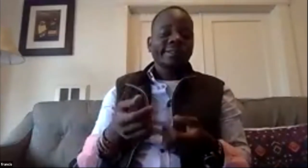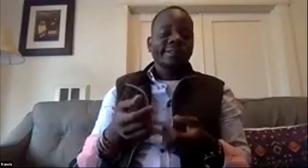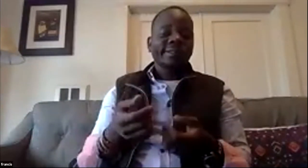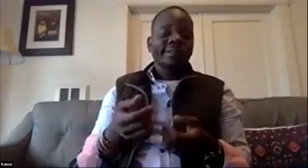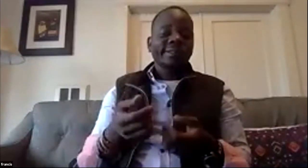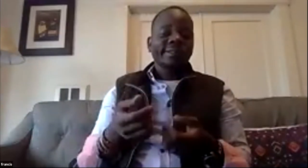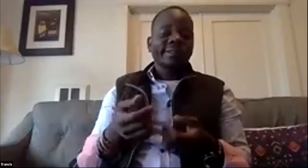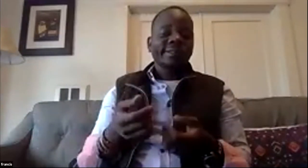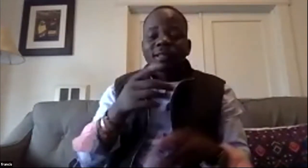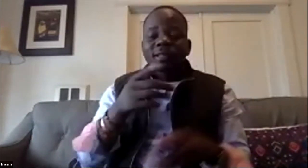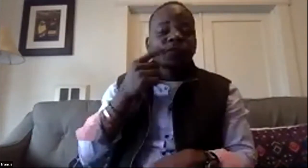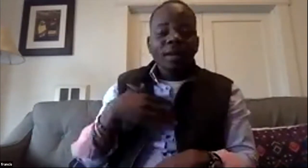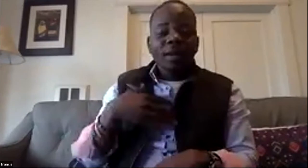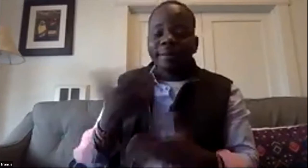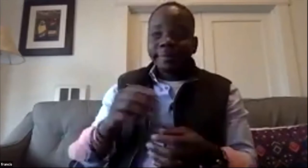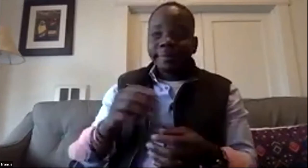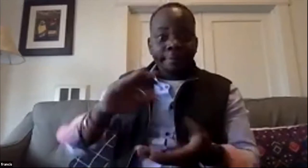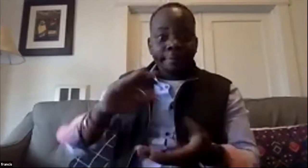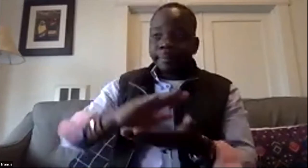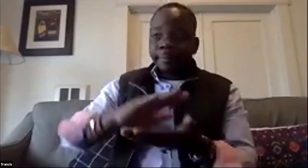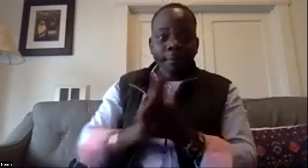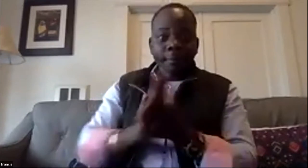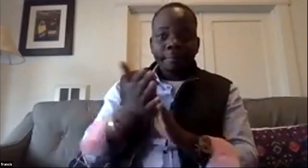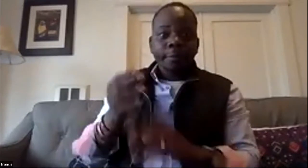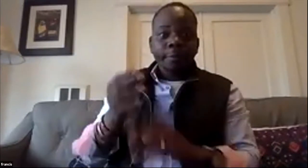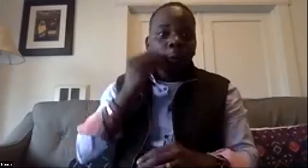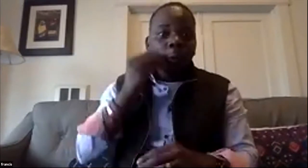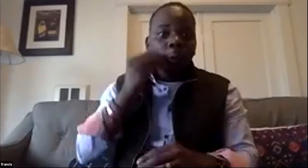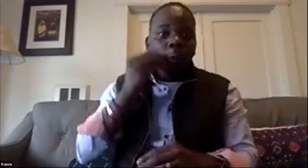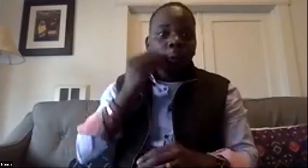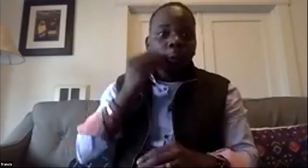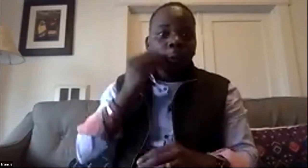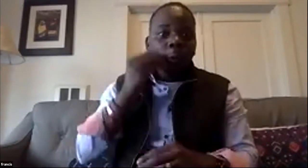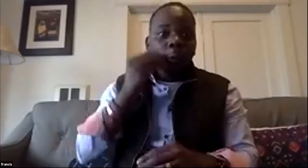into kind of a signing village concept so